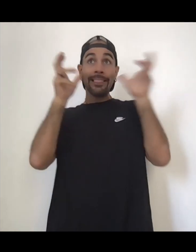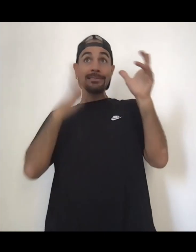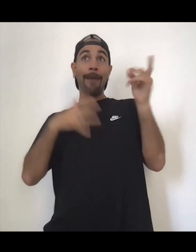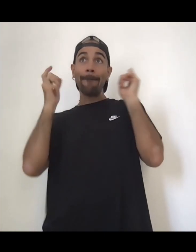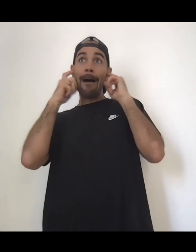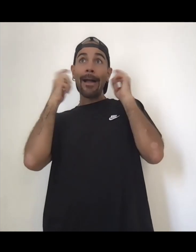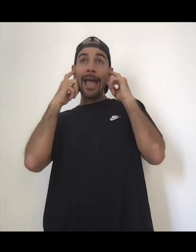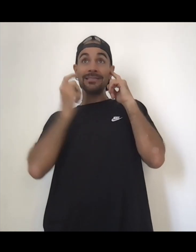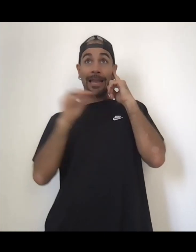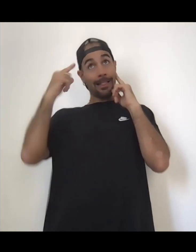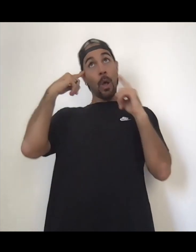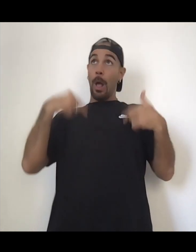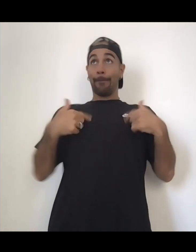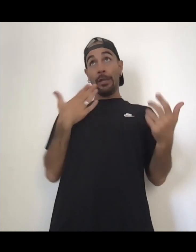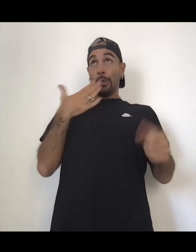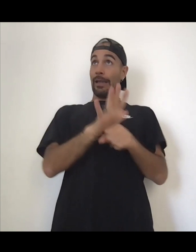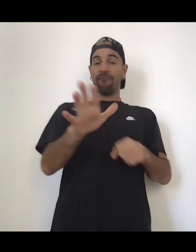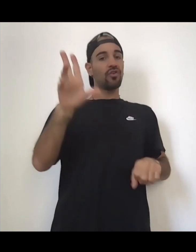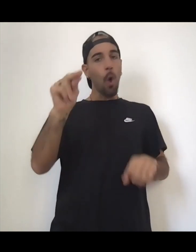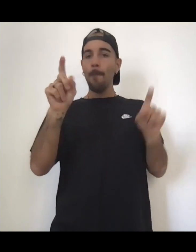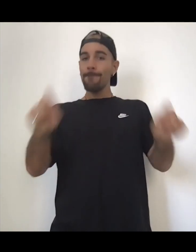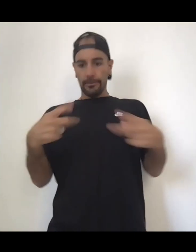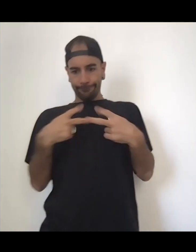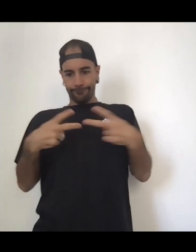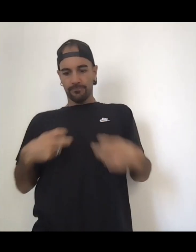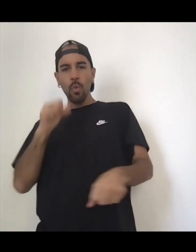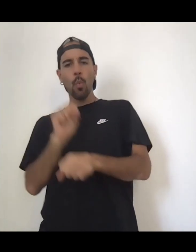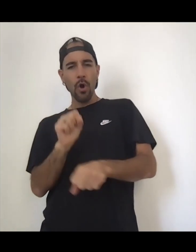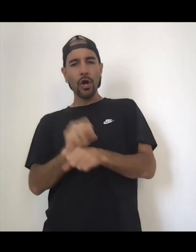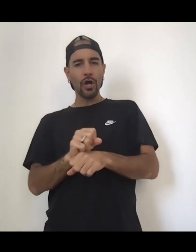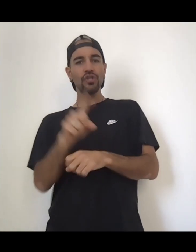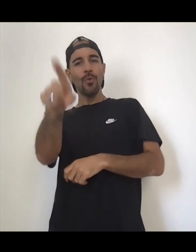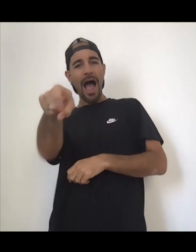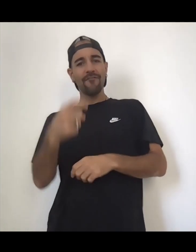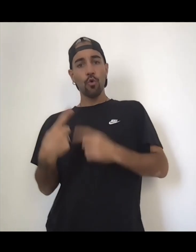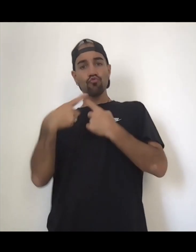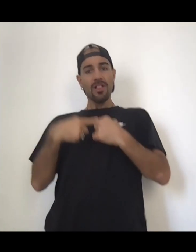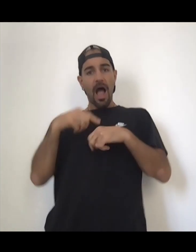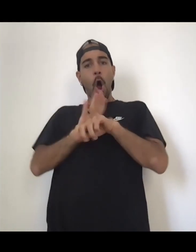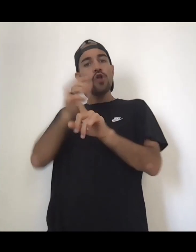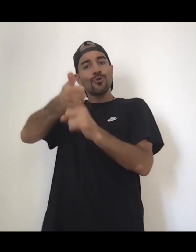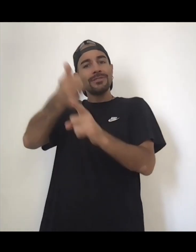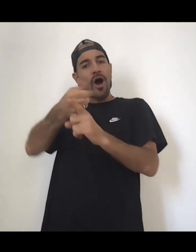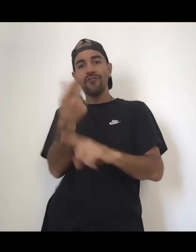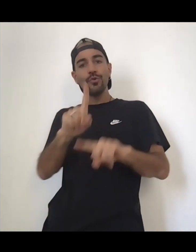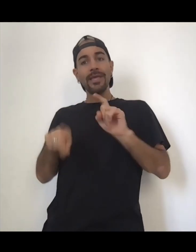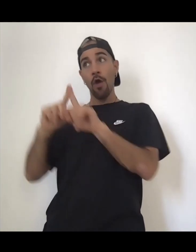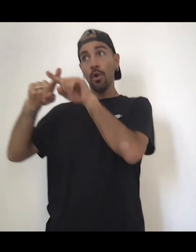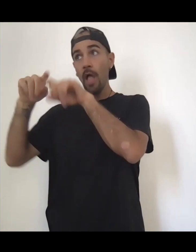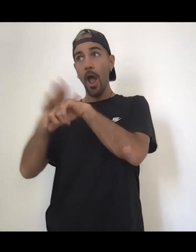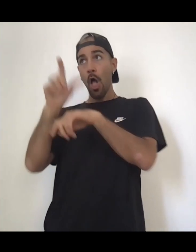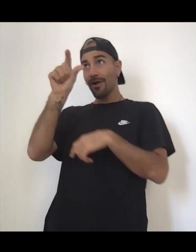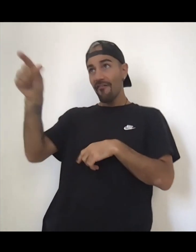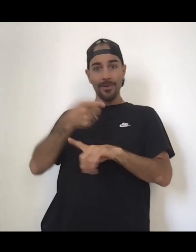anything for us anyways that's what 2020 has showed us 2020 in hindsight clear vision now us all looking back just being like the government sucks government